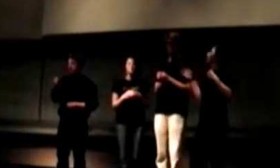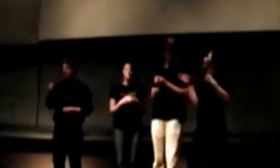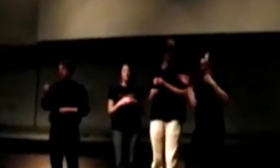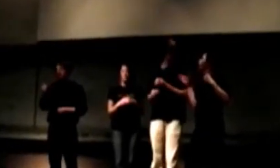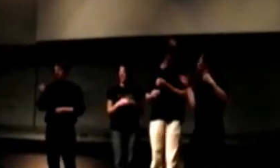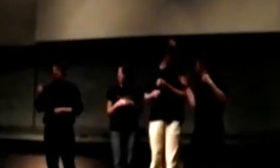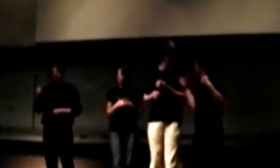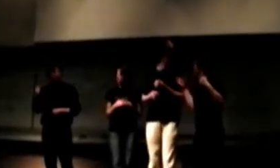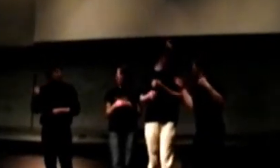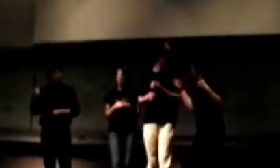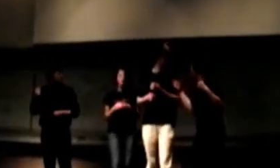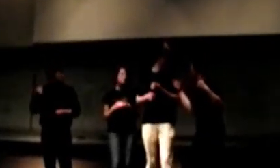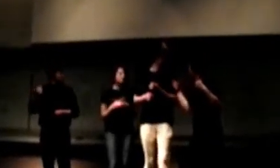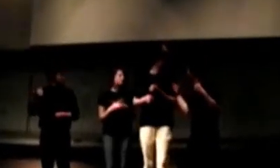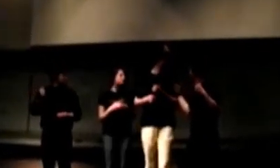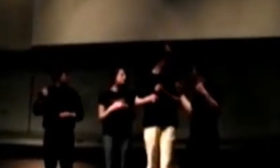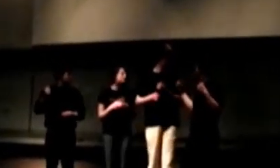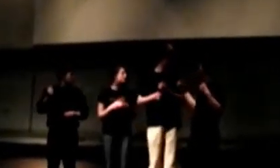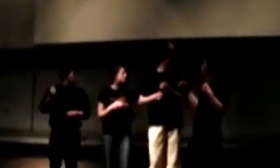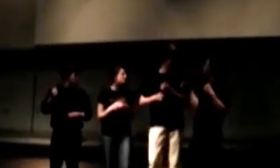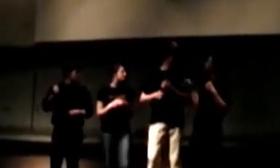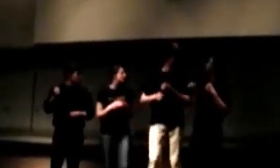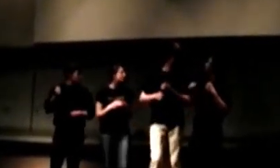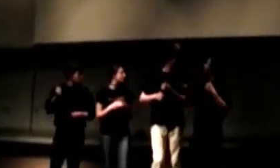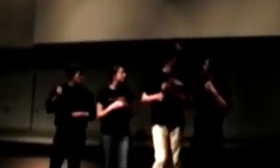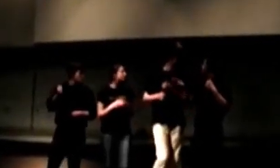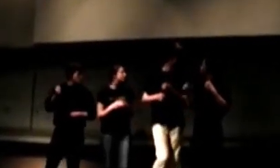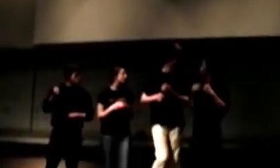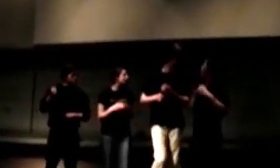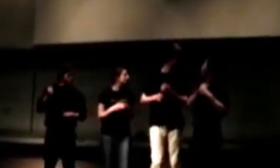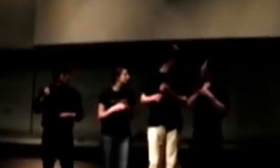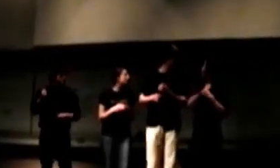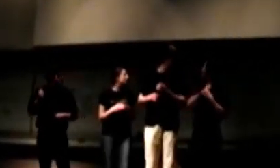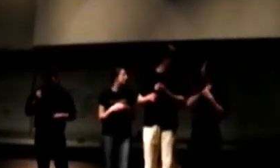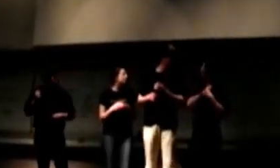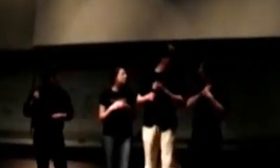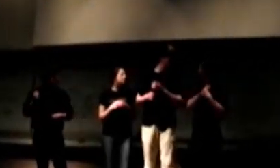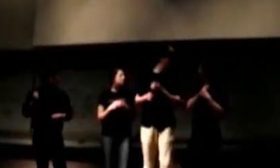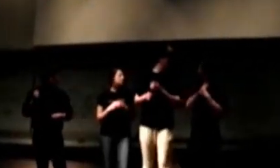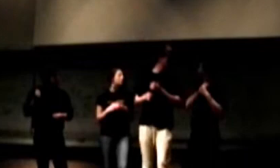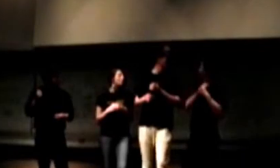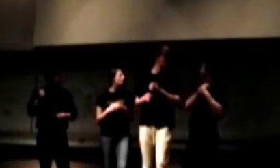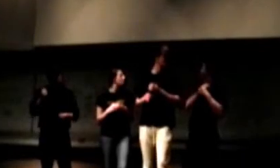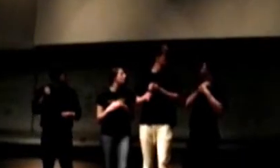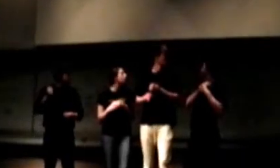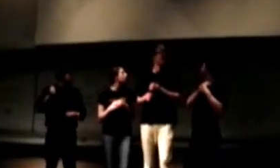I switched for an energy star red washer. uses twice the water. Oh, yeah. Okay.